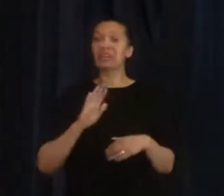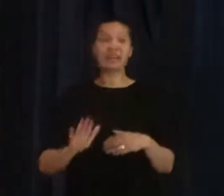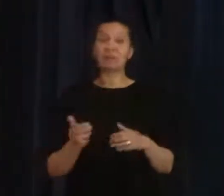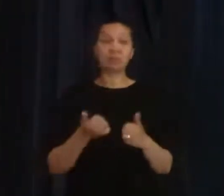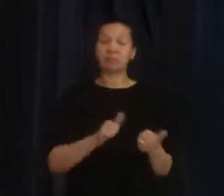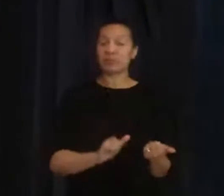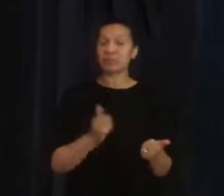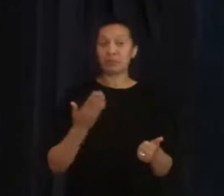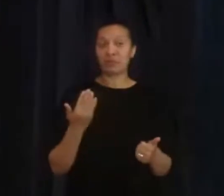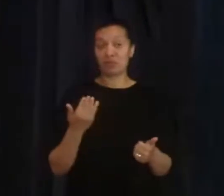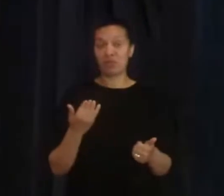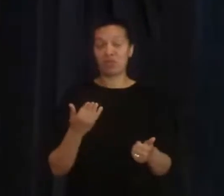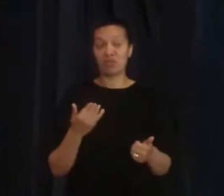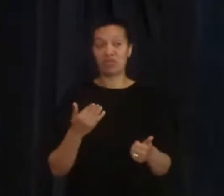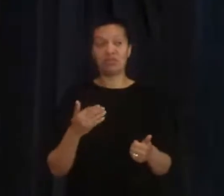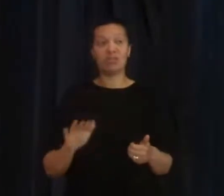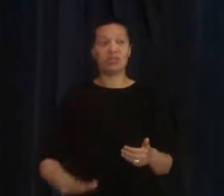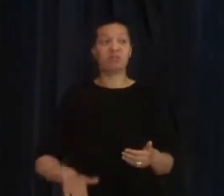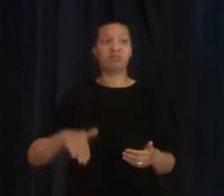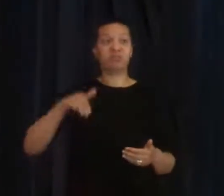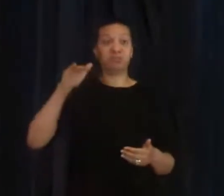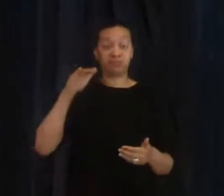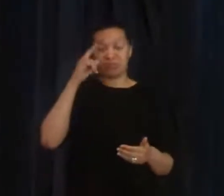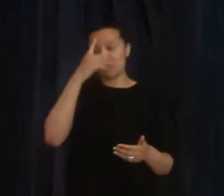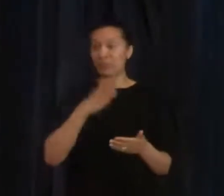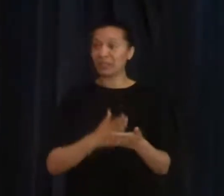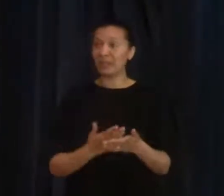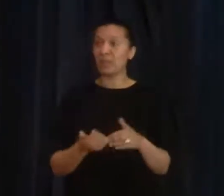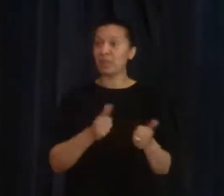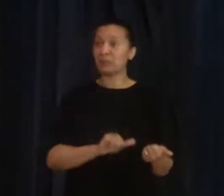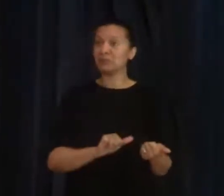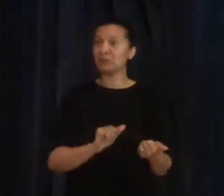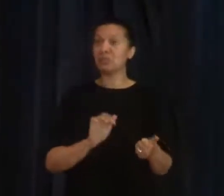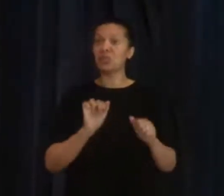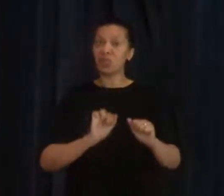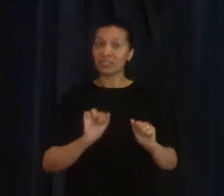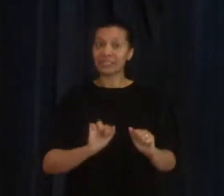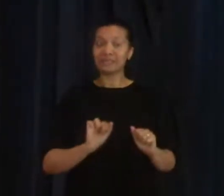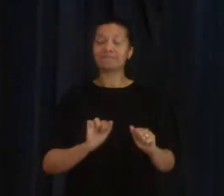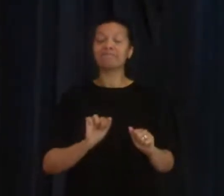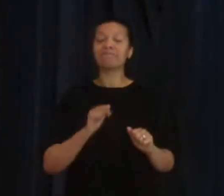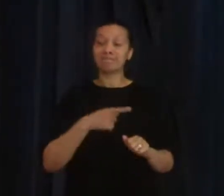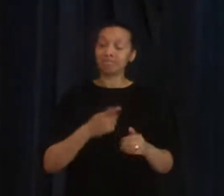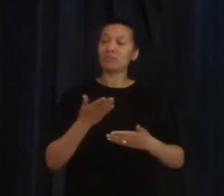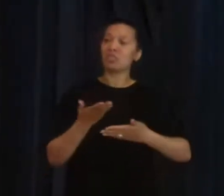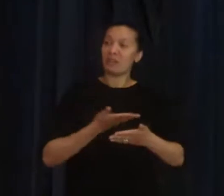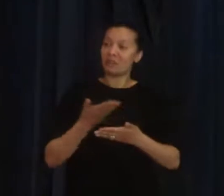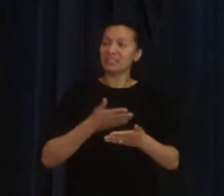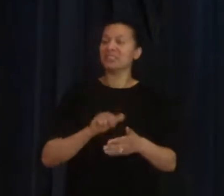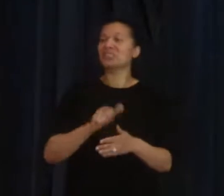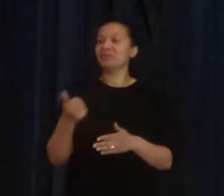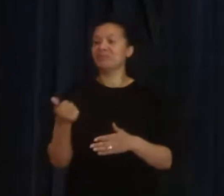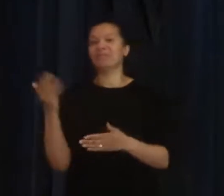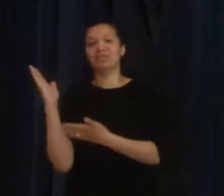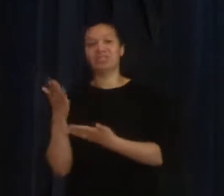a believer, then come and speak to me afterwards, that would be great.